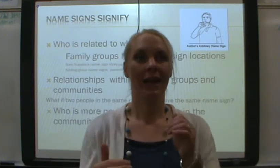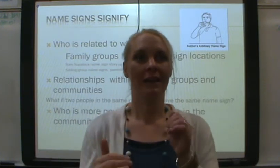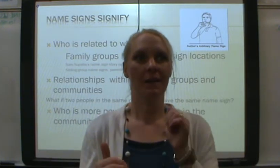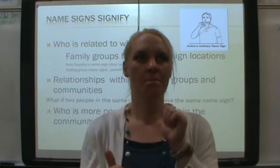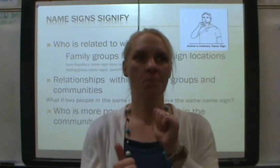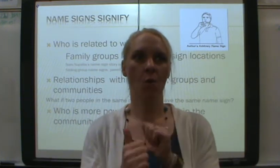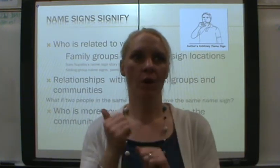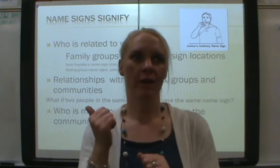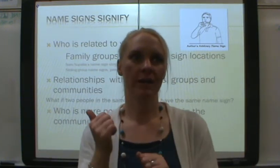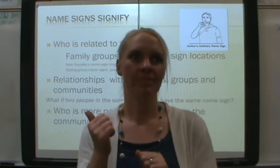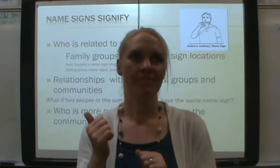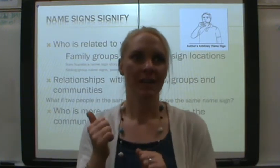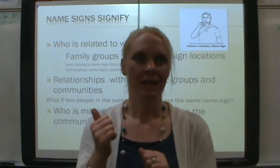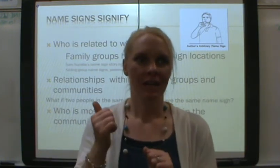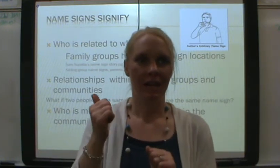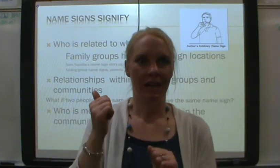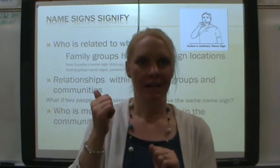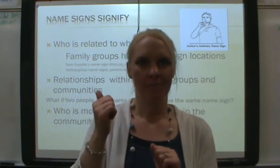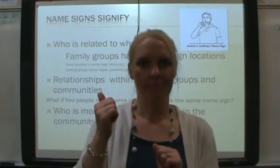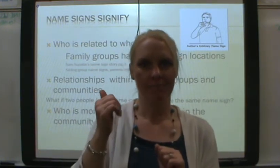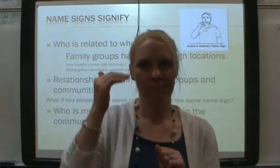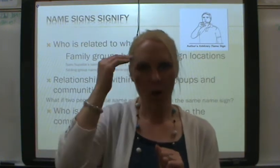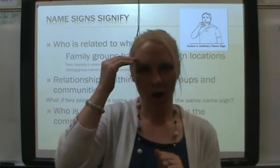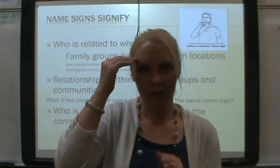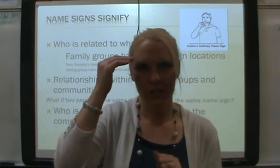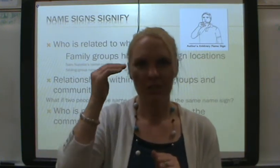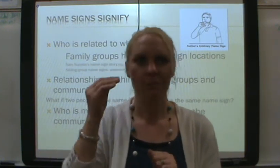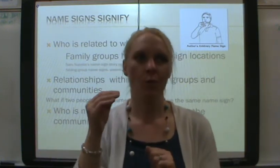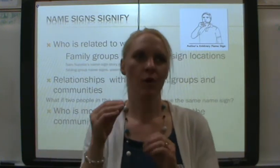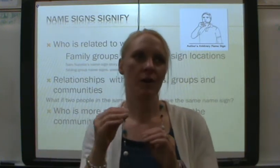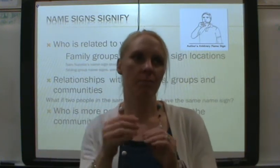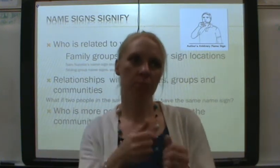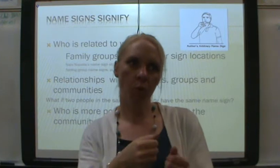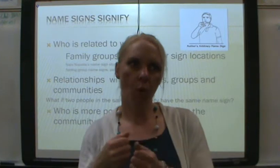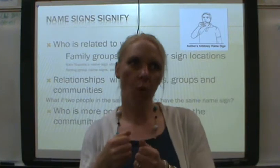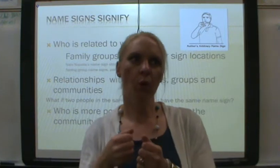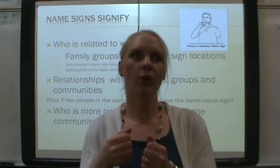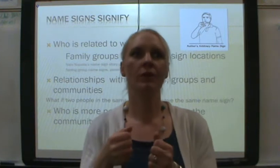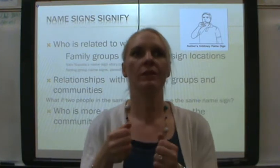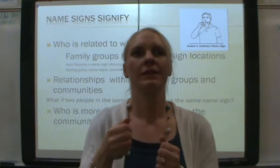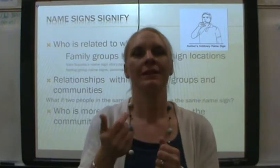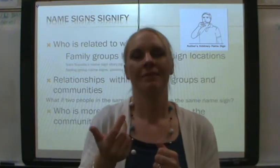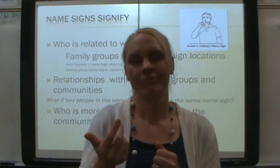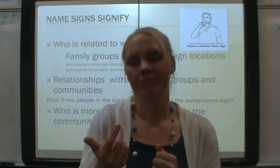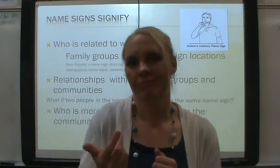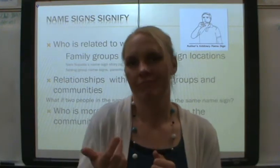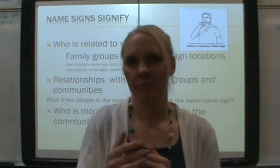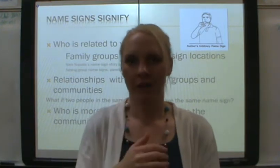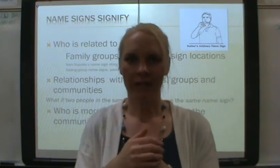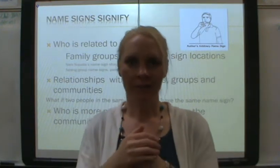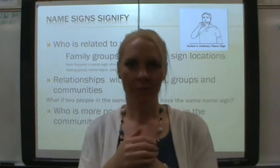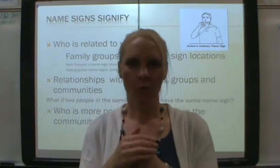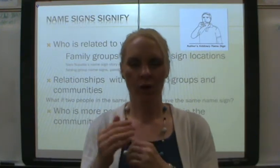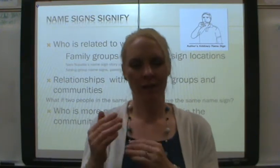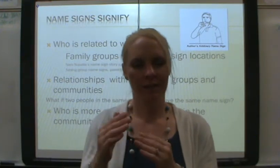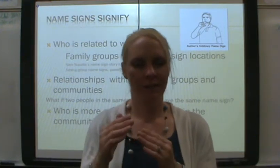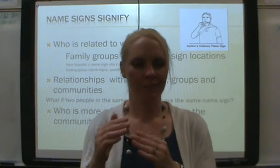more, um, knowledge, more pull. Right? More, um,